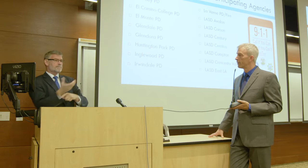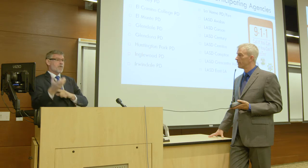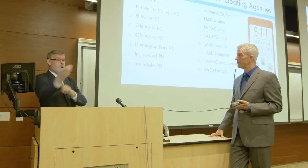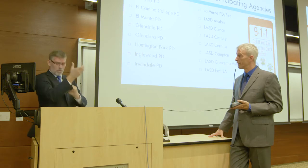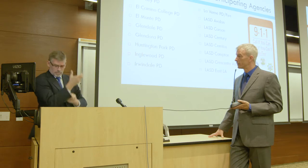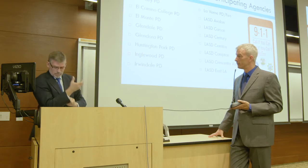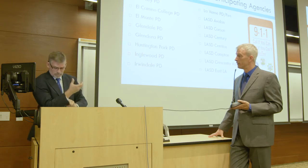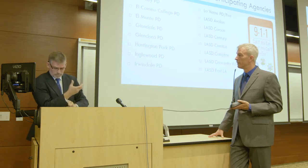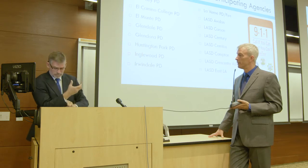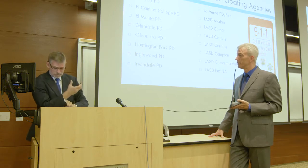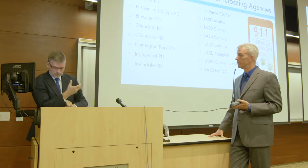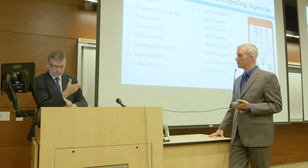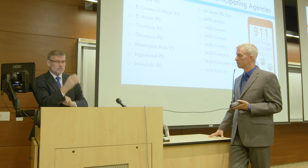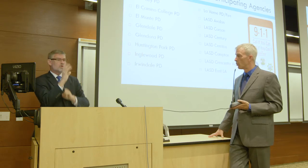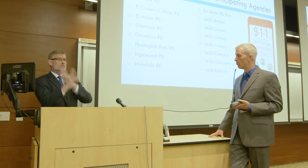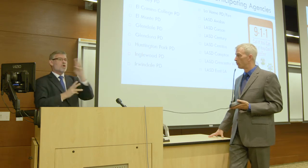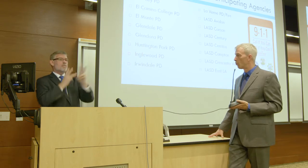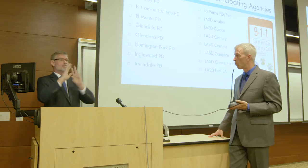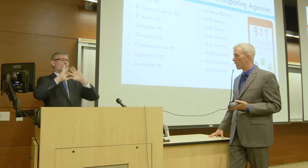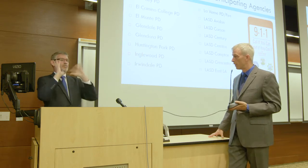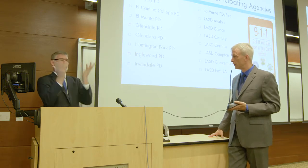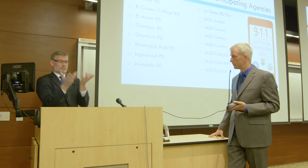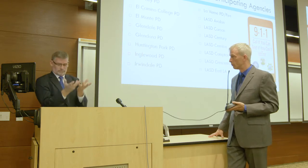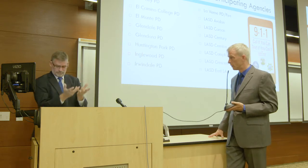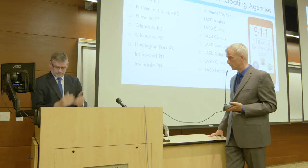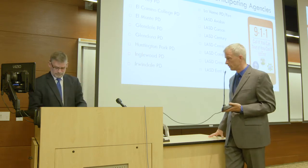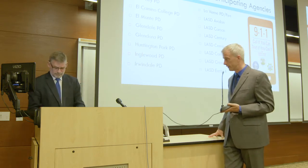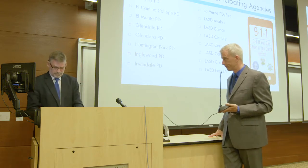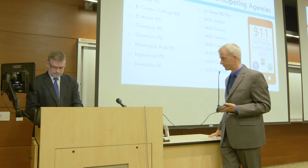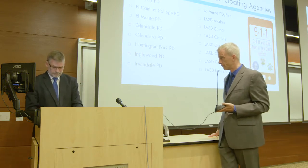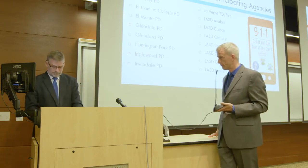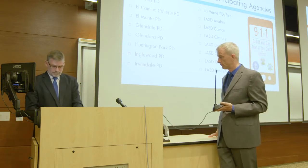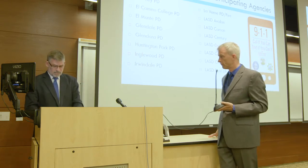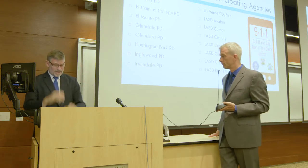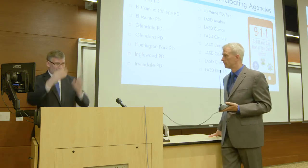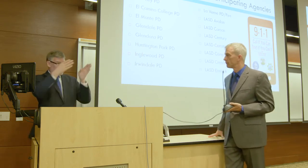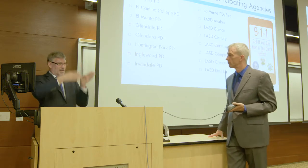growth and investment in this mobile wireless world.